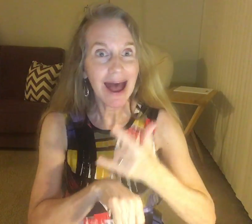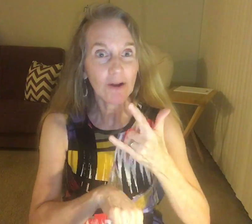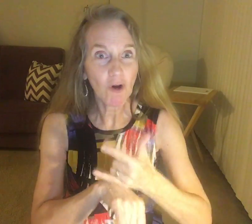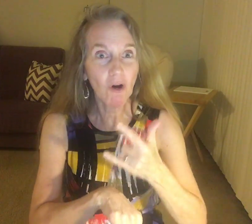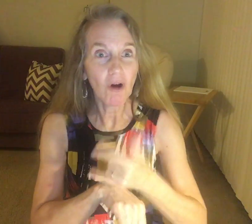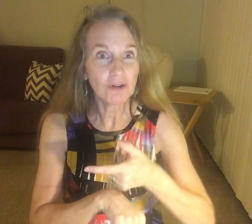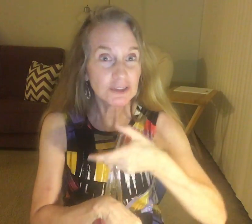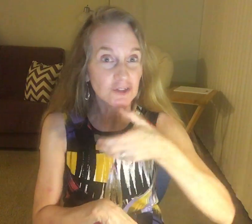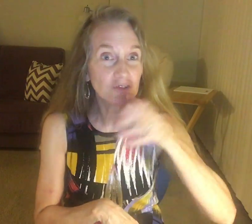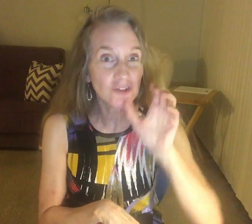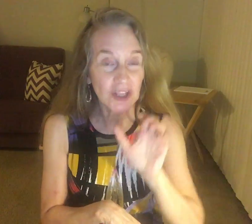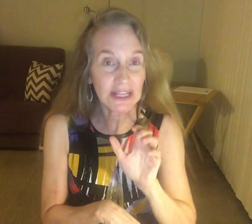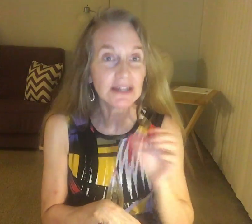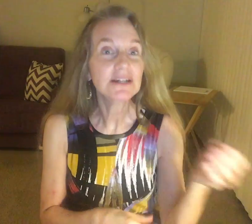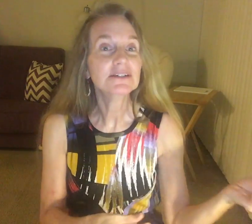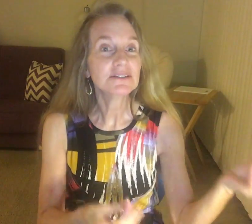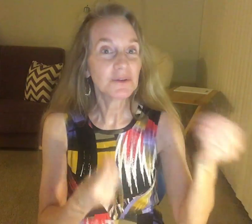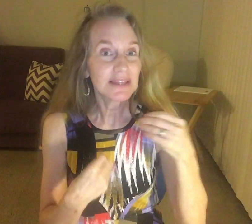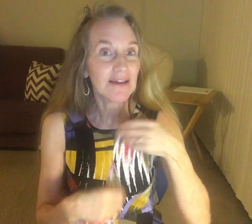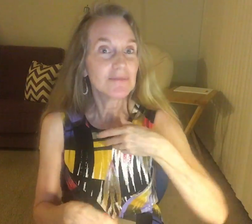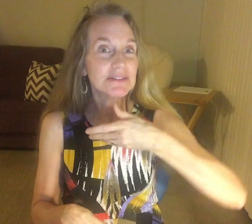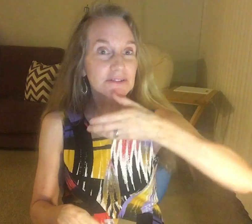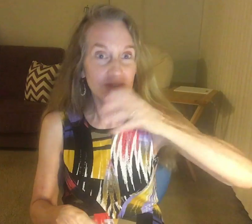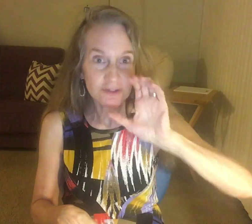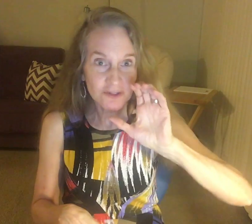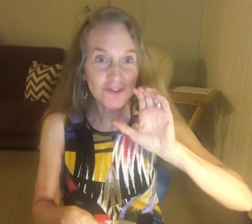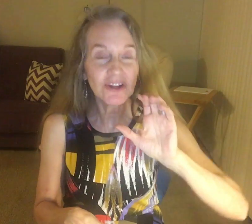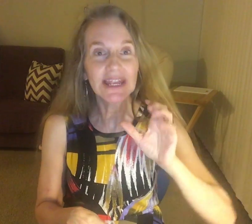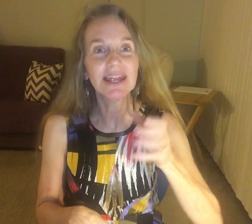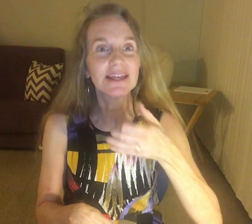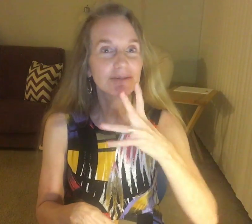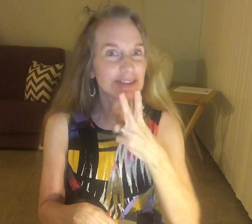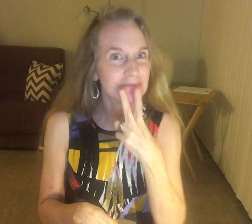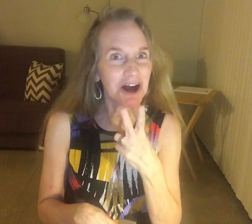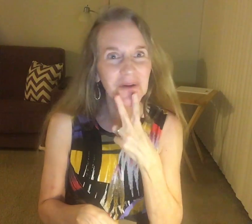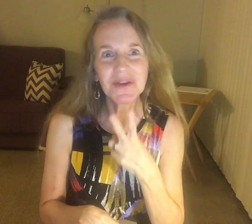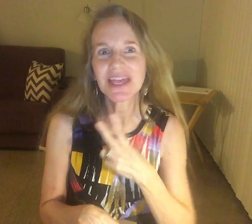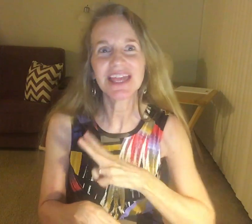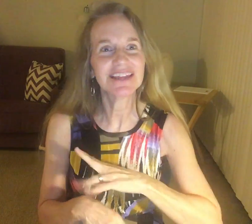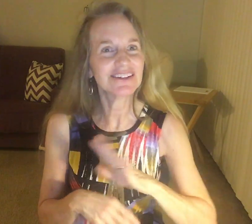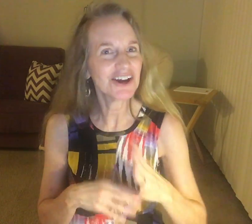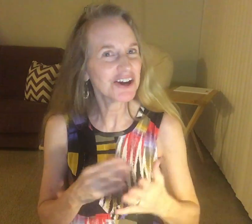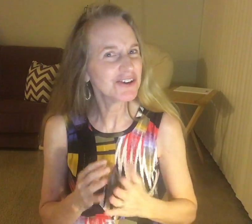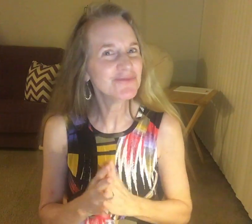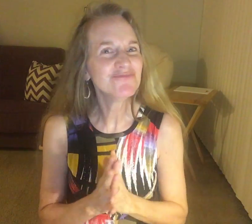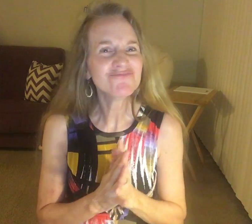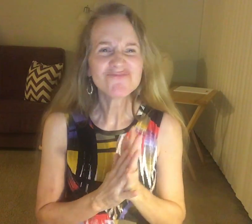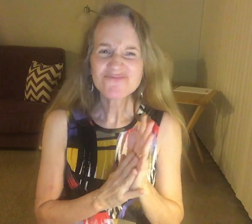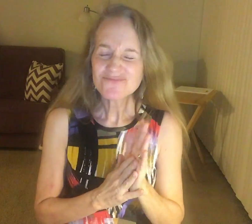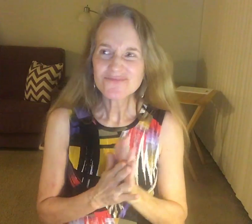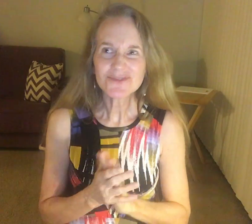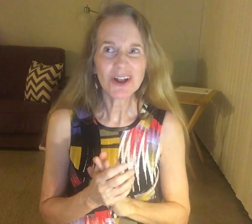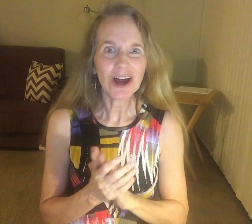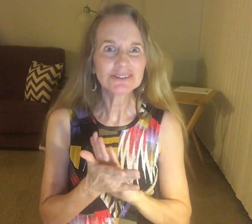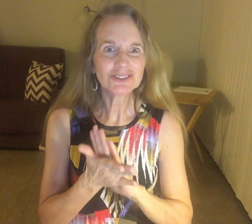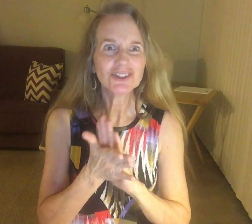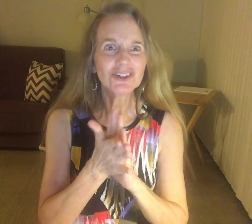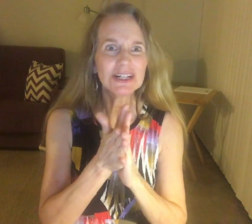called to drink, and going to drink and smoke, you know. And I truly